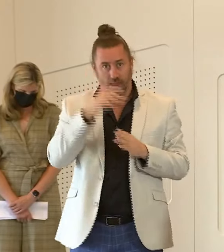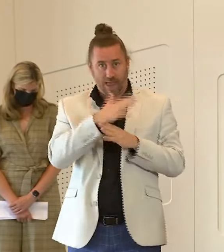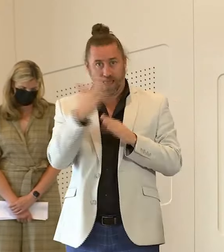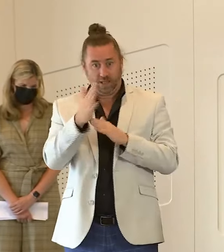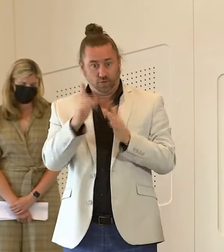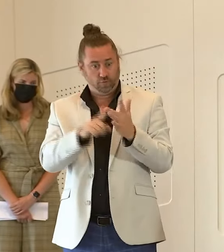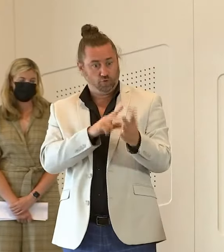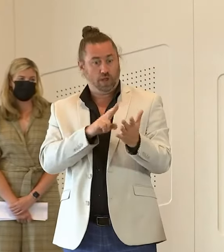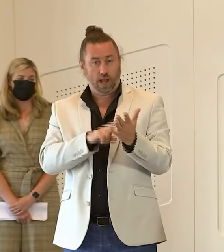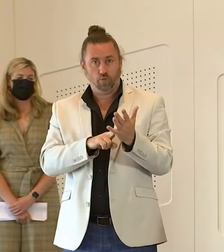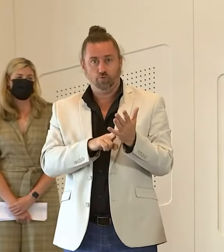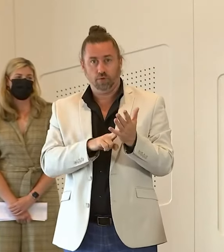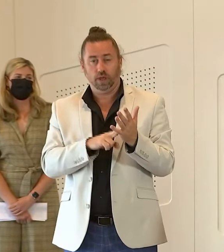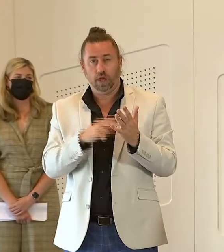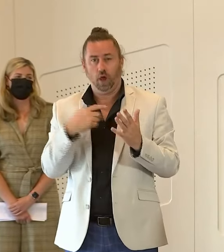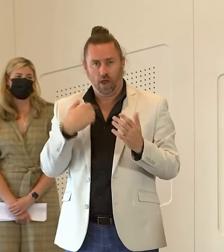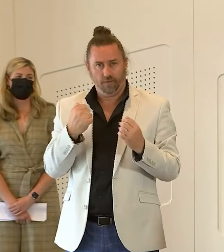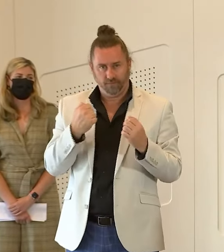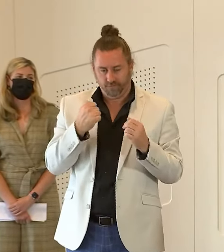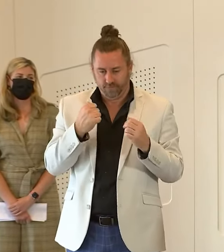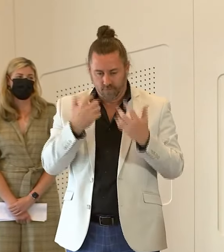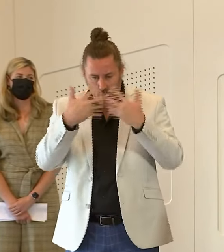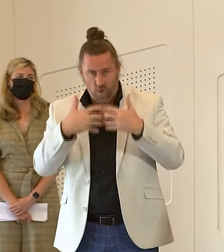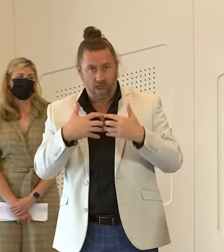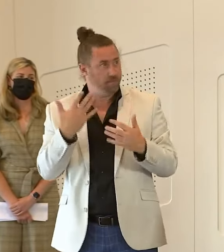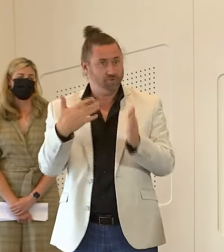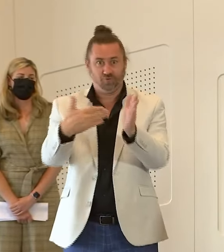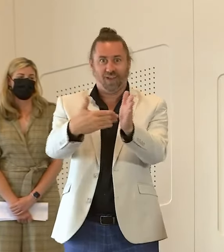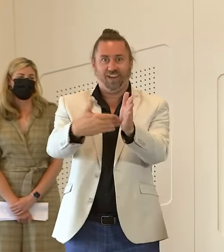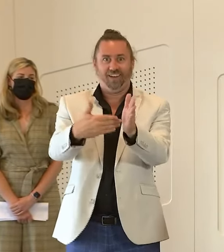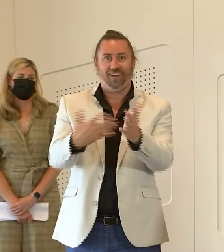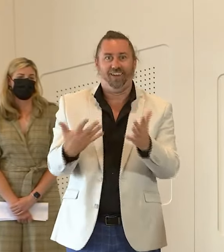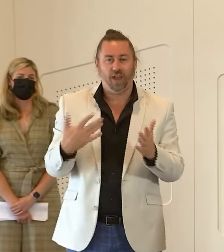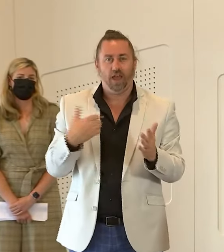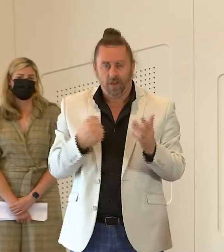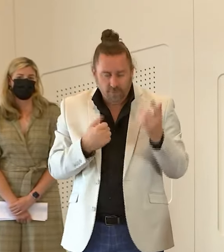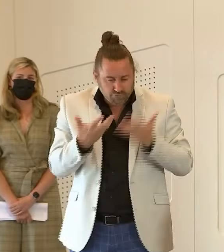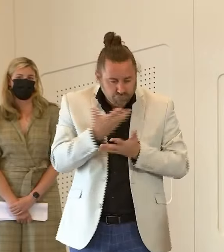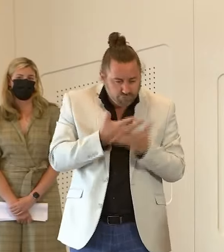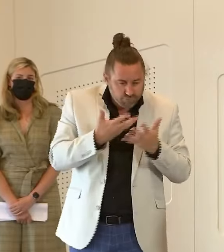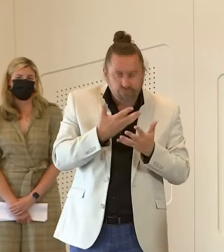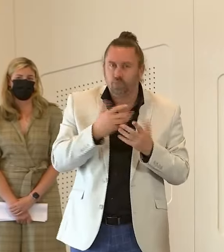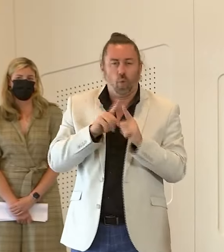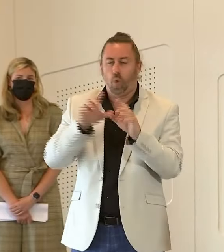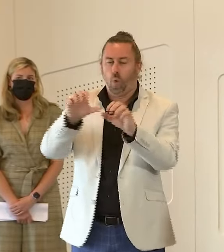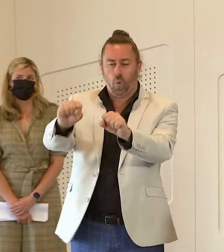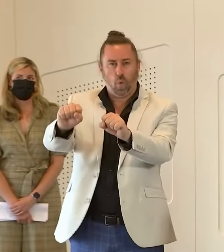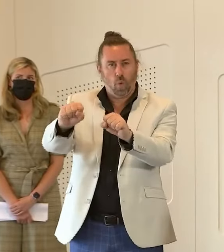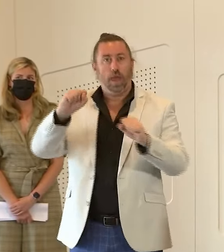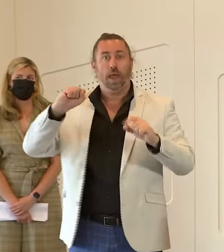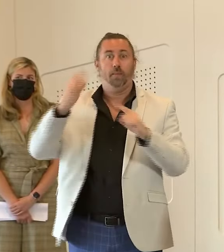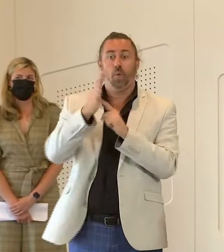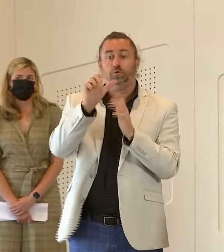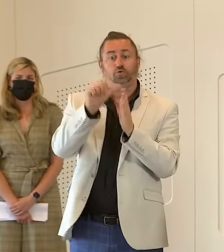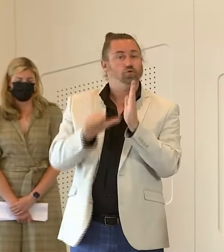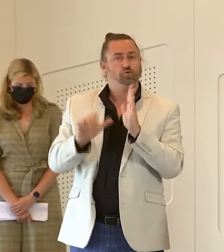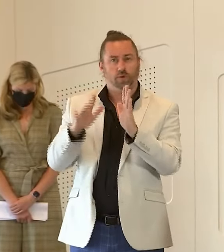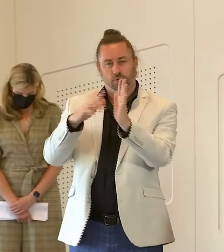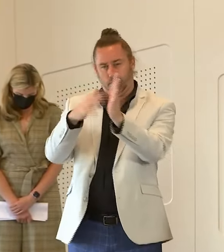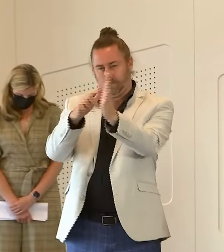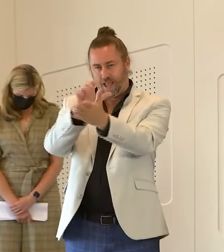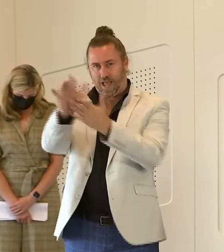there will be no change to that suspension at this time so we will still suspend that elective surgery until the start of March